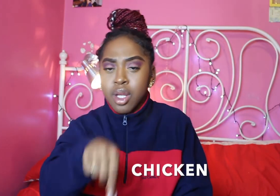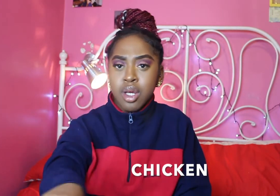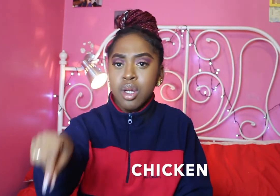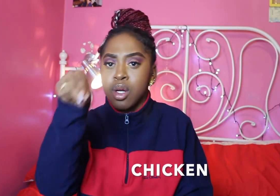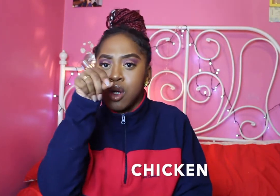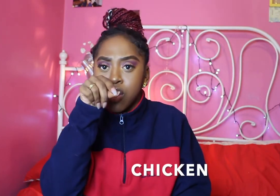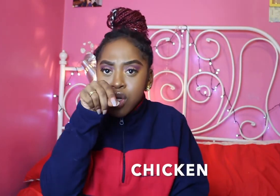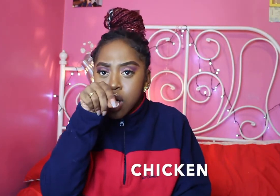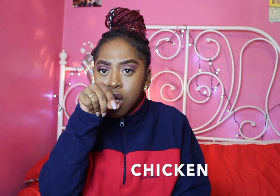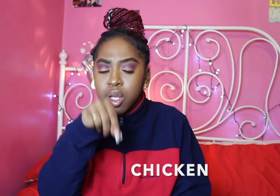chicken